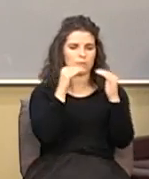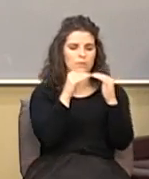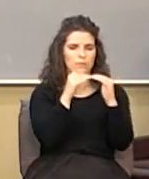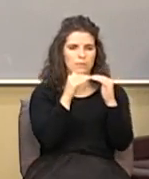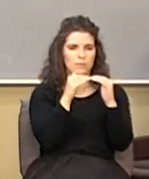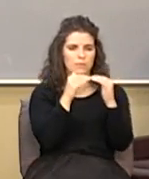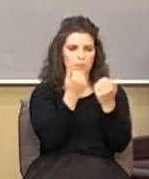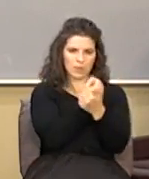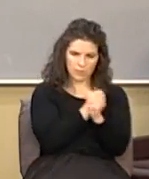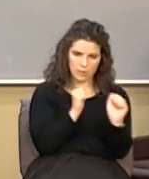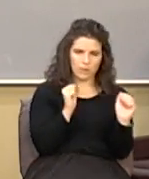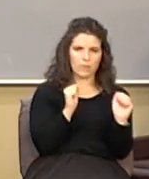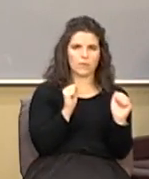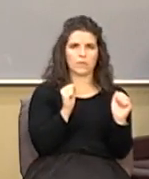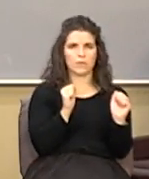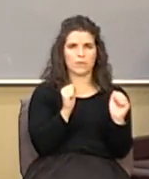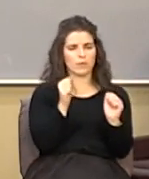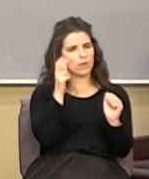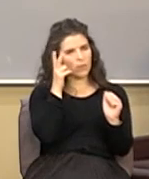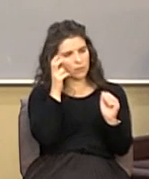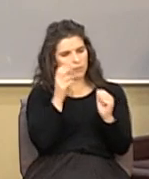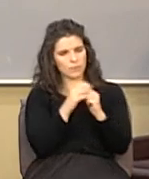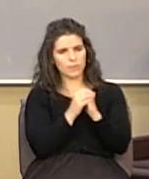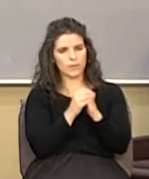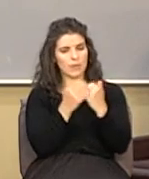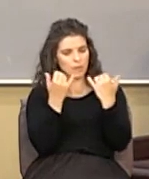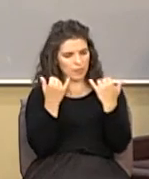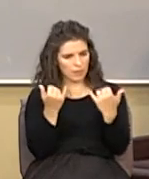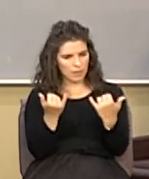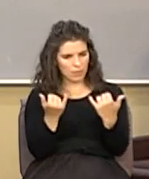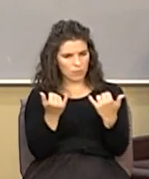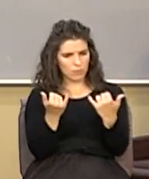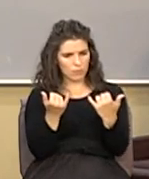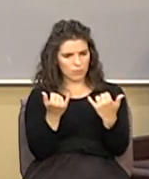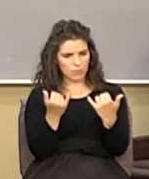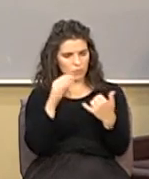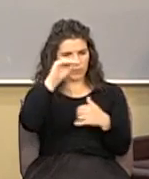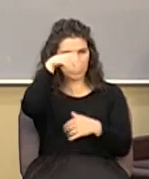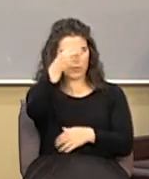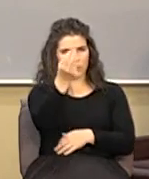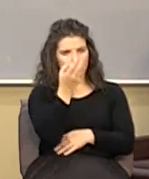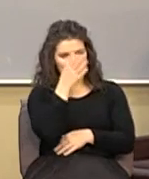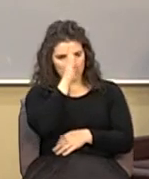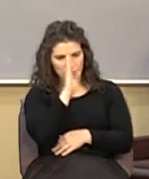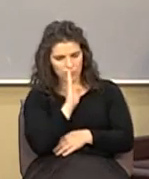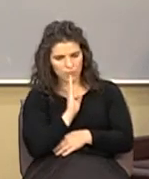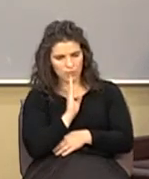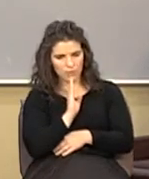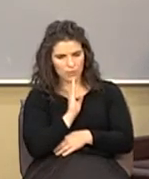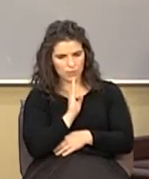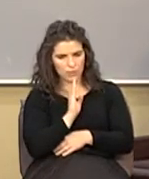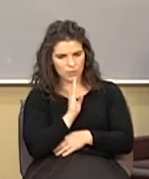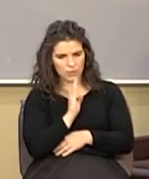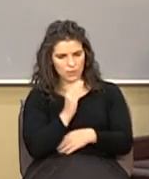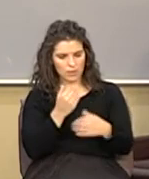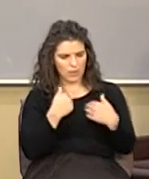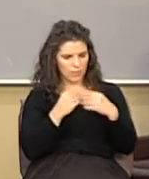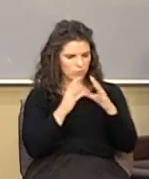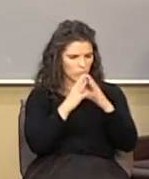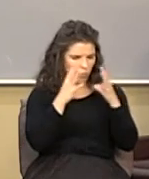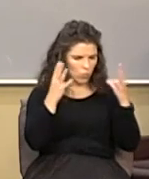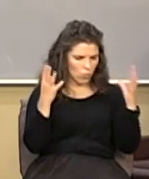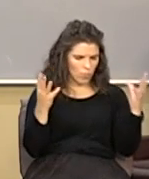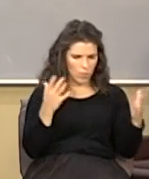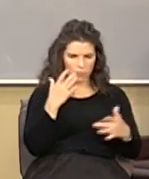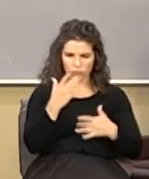he got saved now listen now by the grace of God I've acquired so much